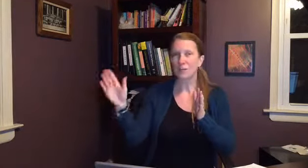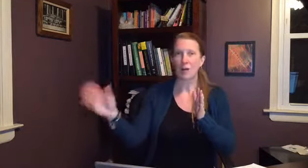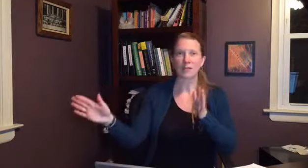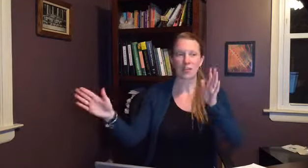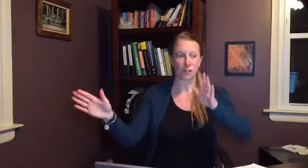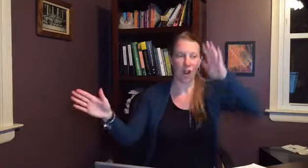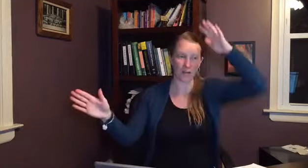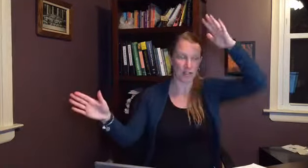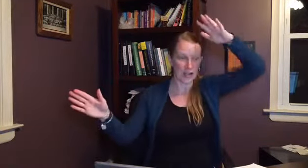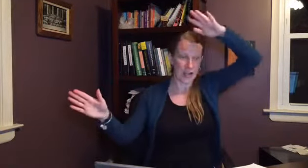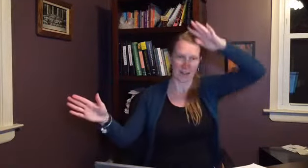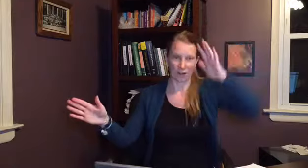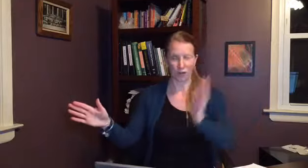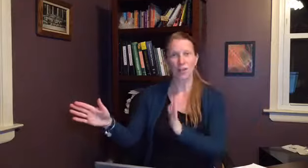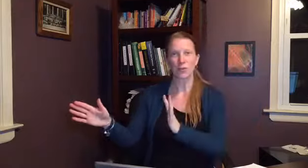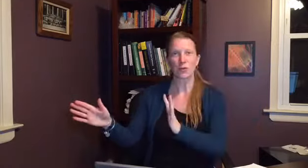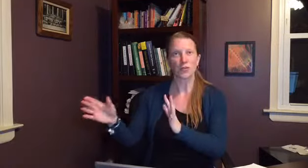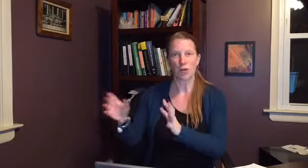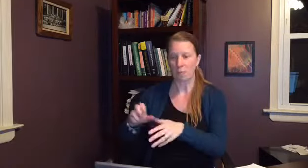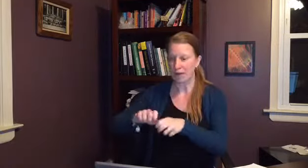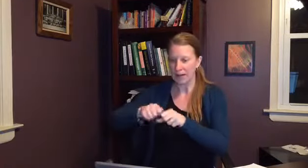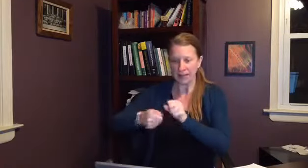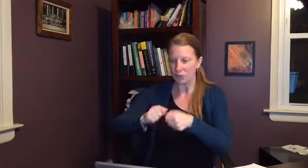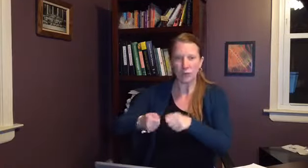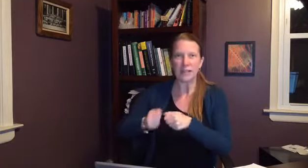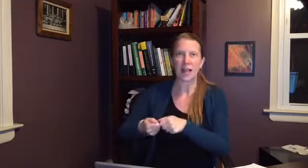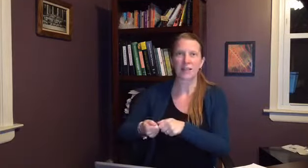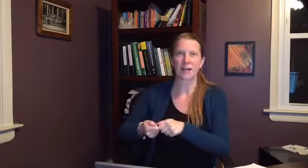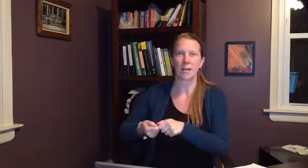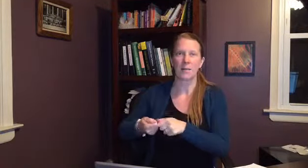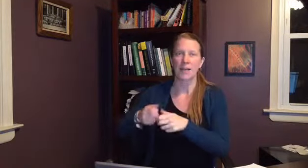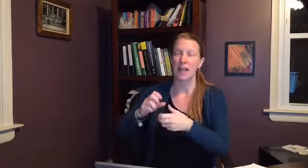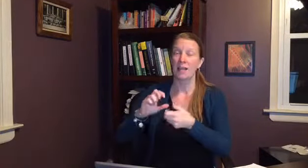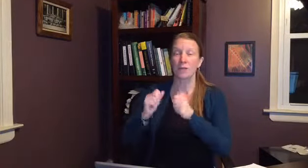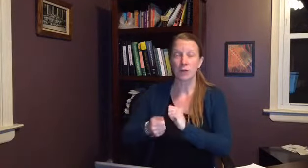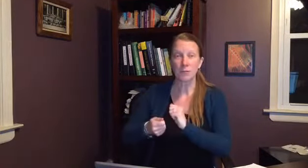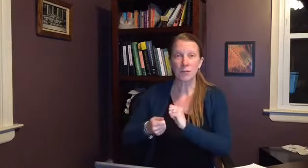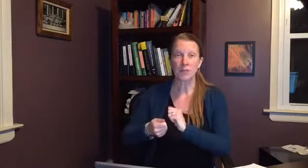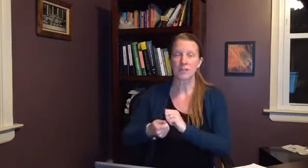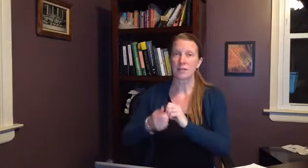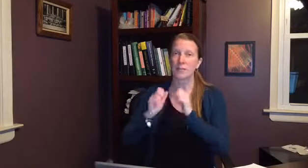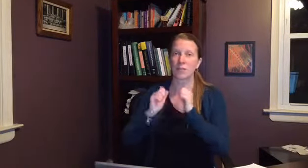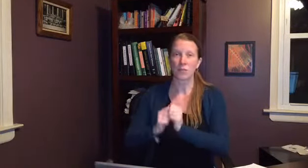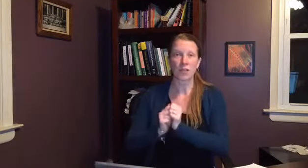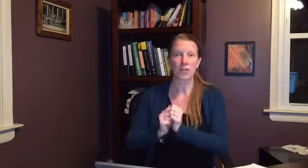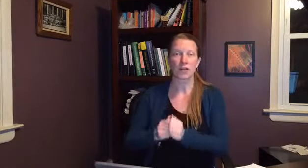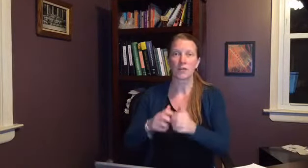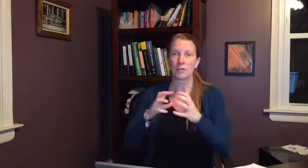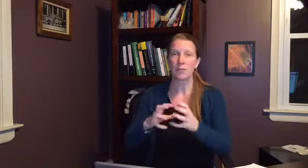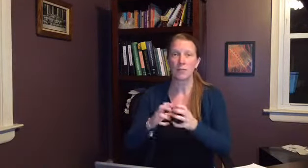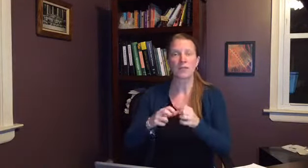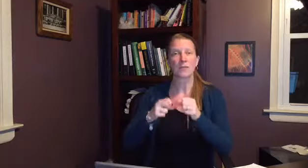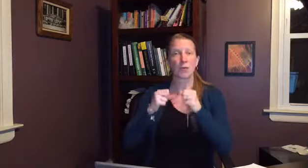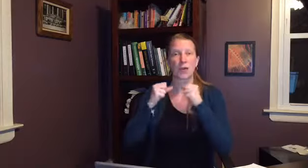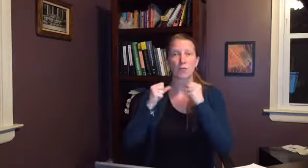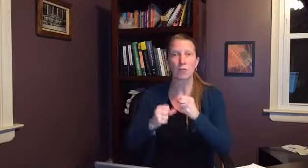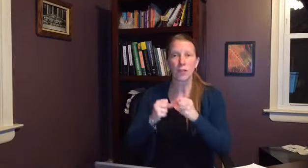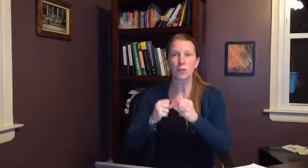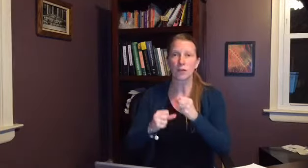parked in the garage and the garage door is open and it's really locked up and if your immune system is really good if your immune system is working really really